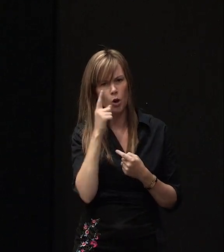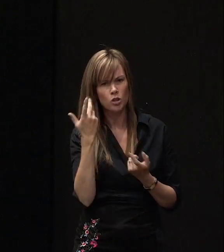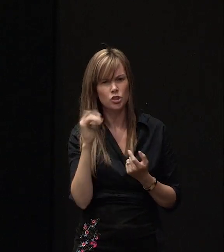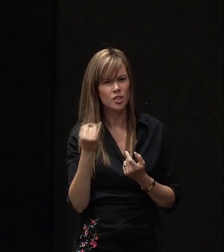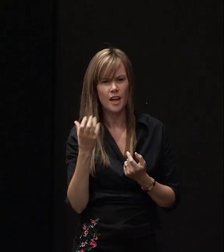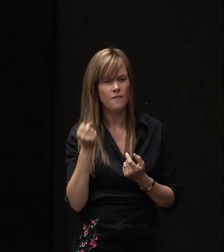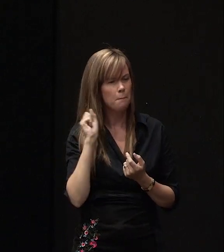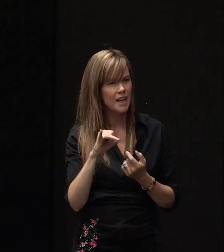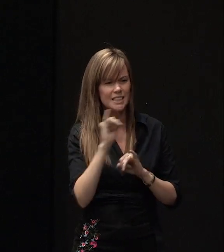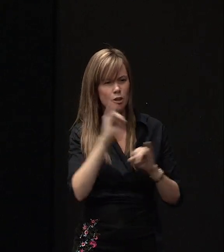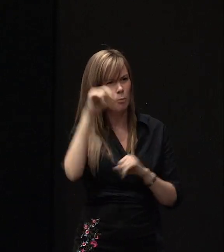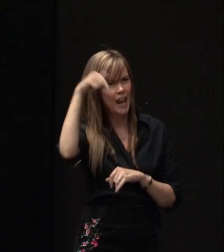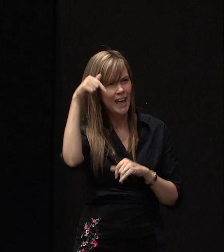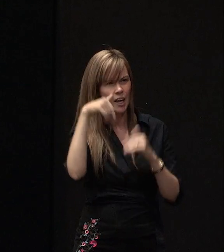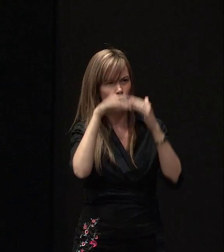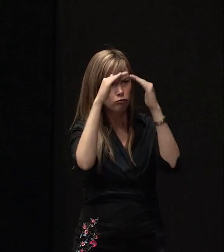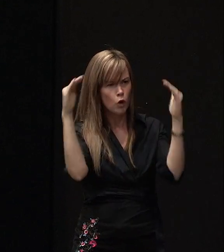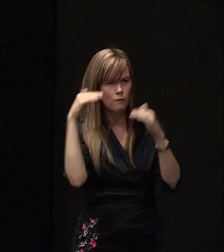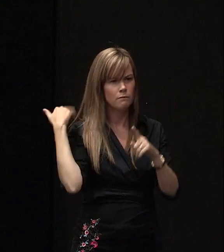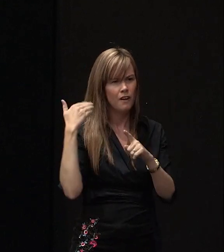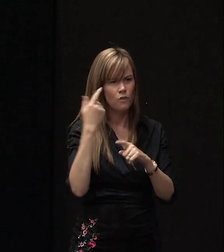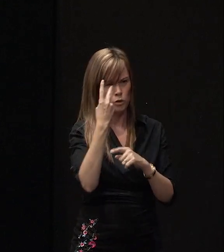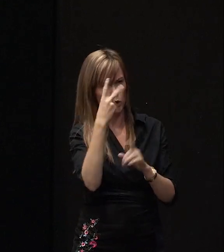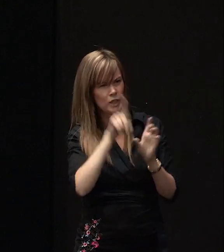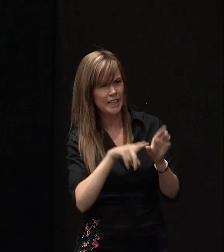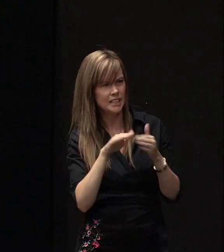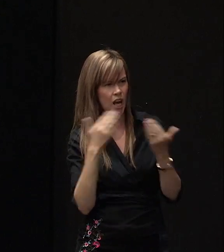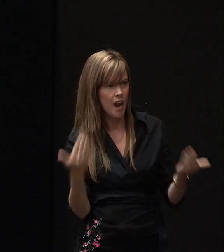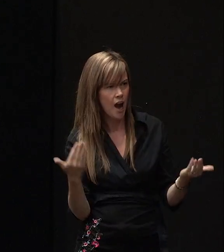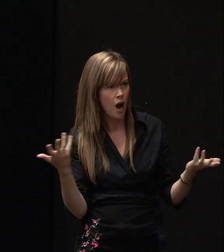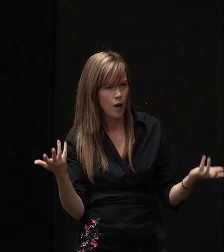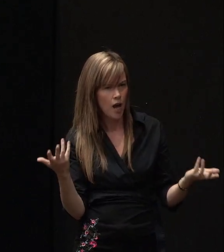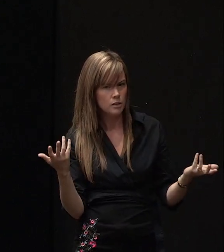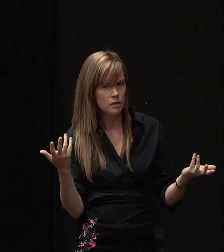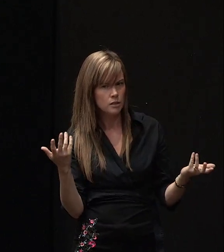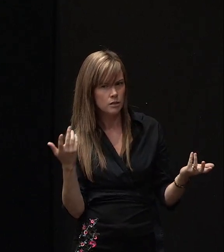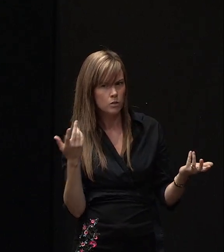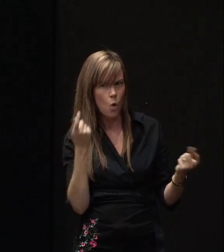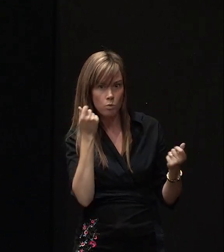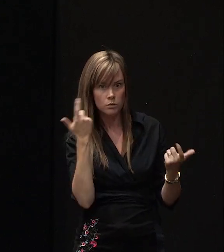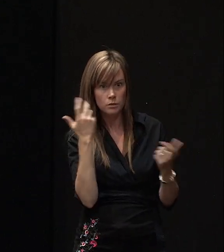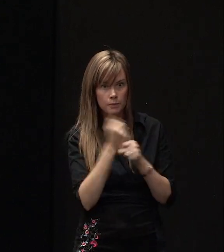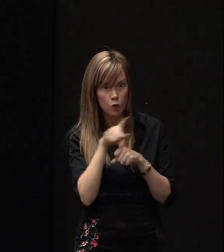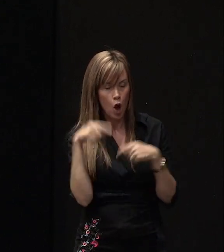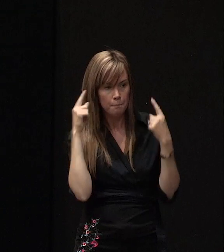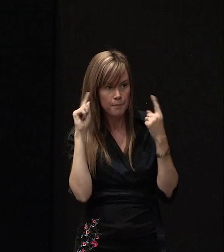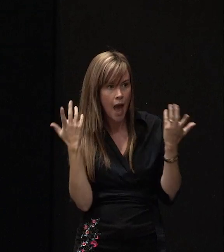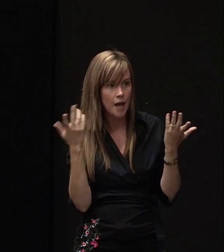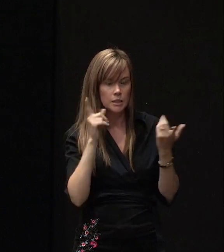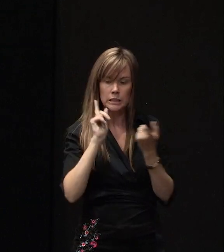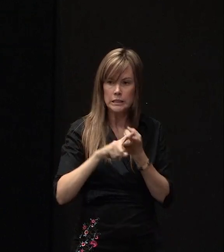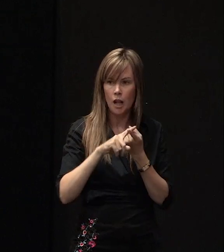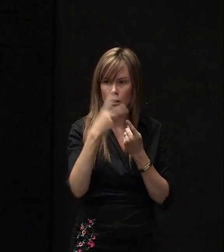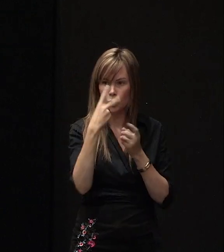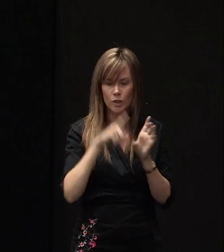terrible leak in the roof and it's gone on for the last two years now and it's about to send you mad and you're still two years